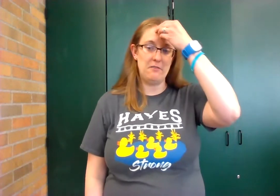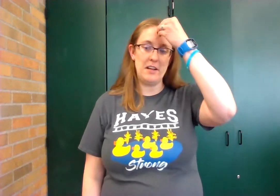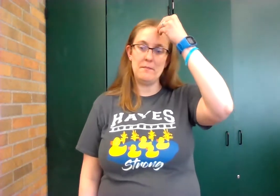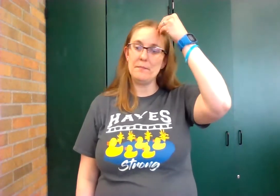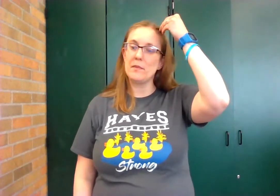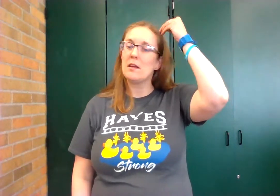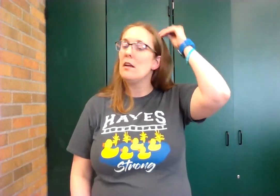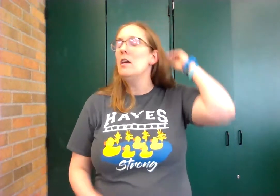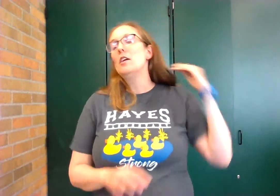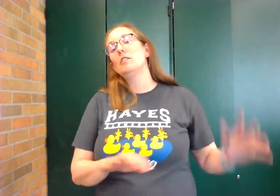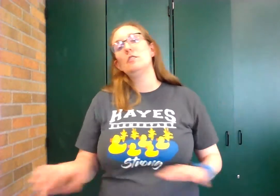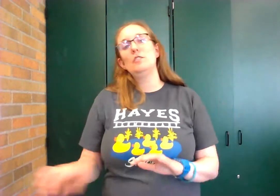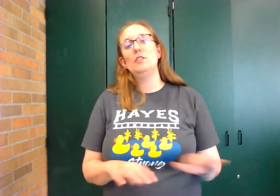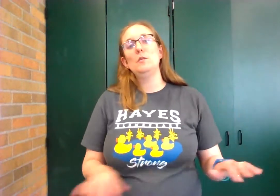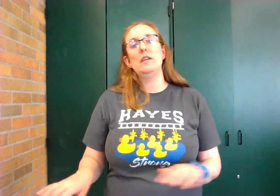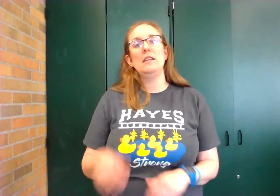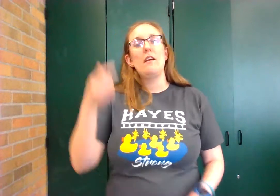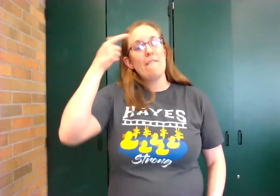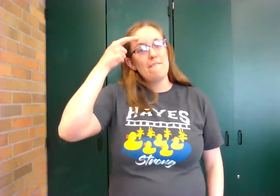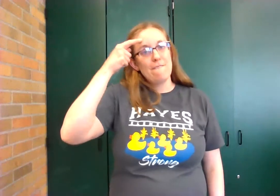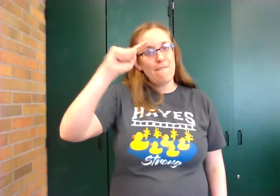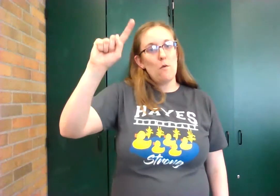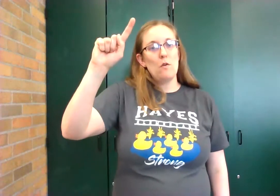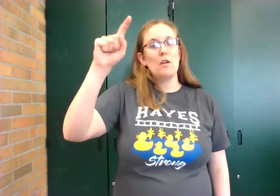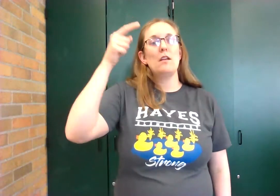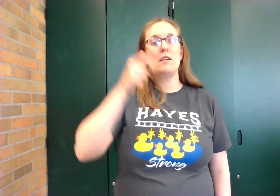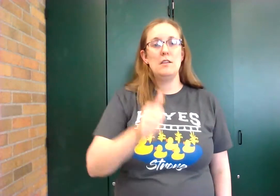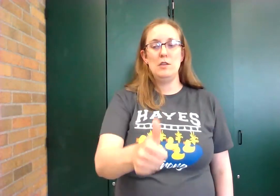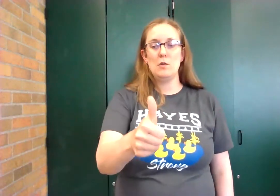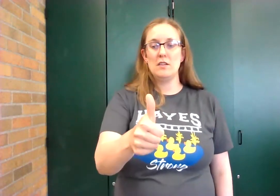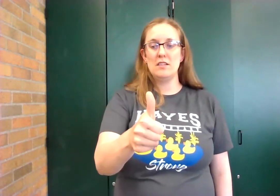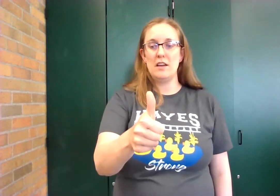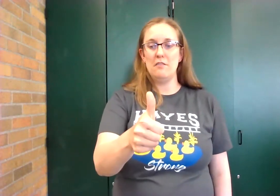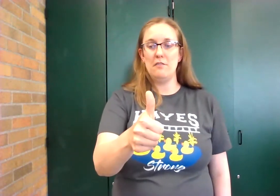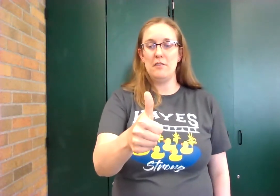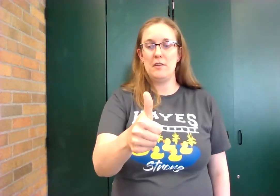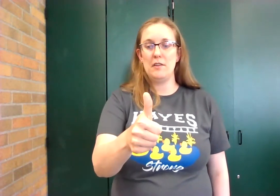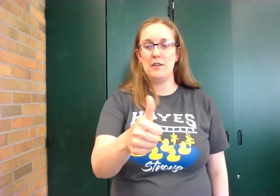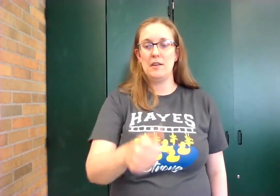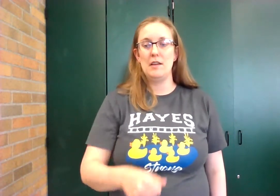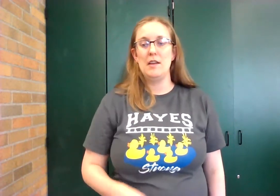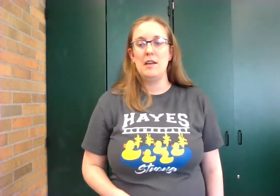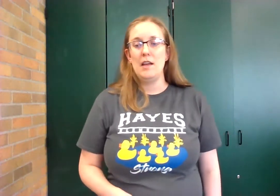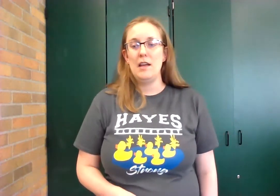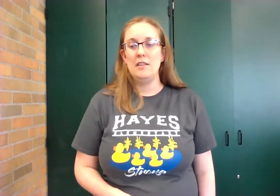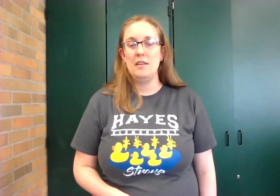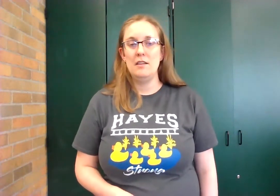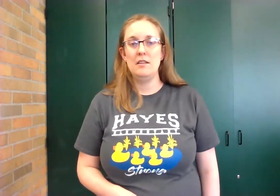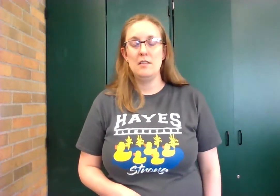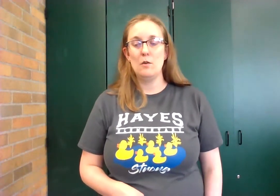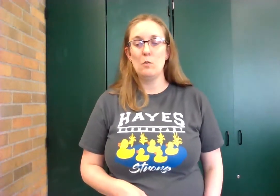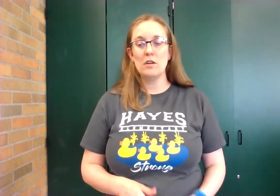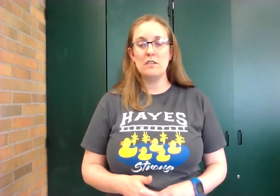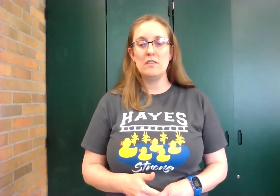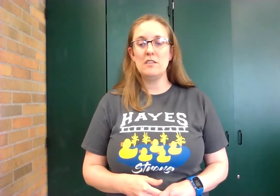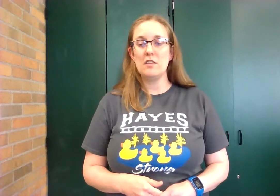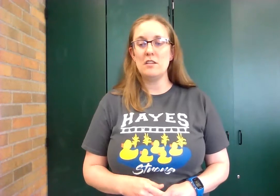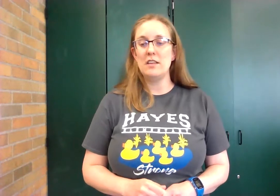right do it for yourself and then the words of the song say